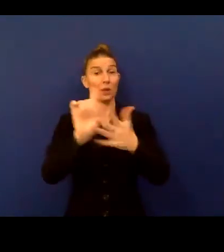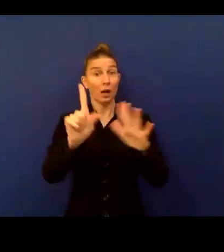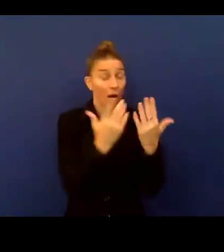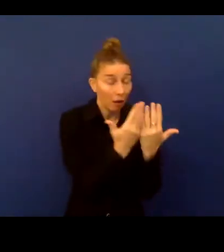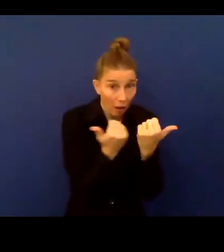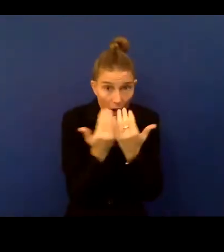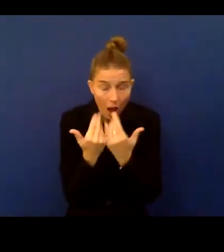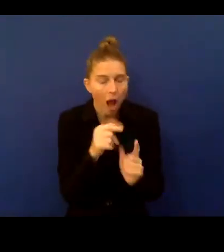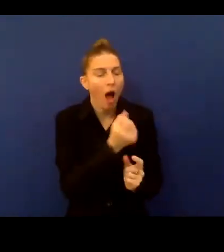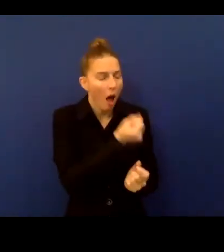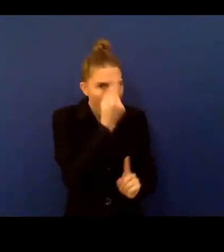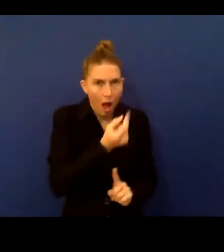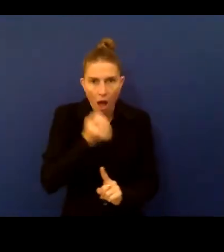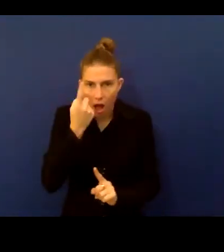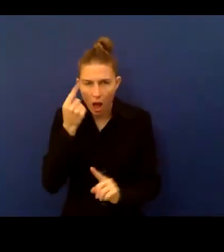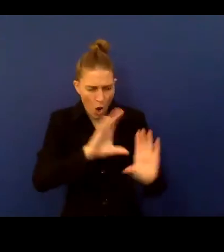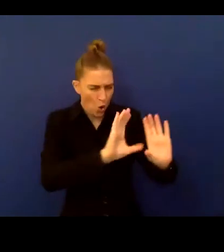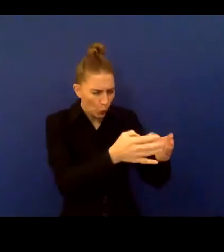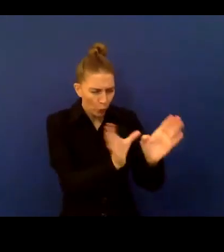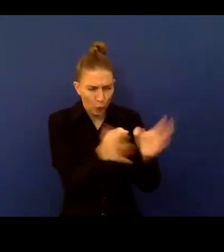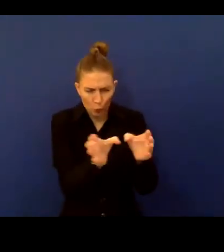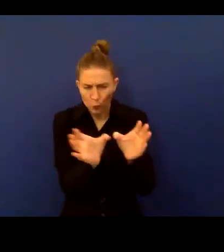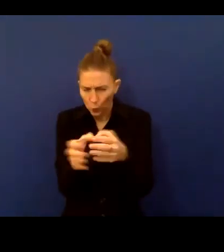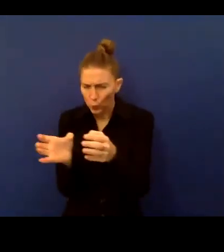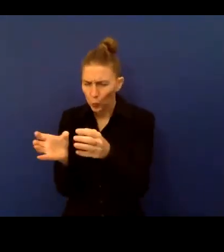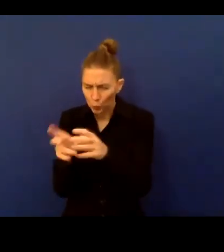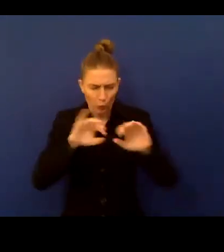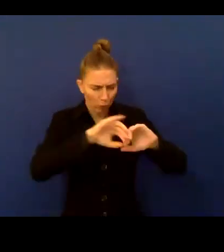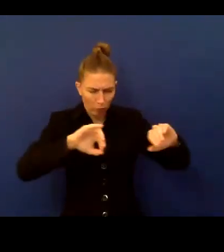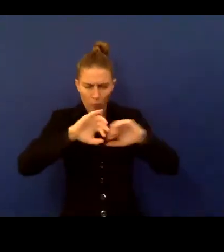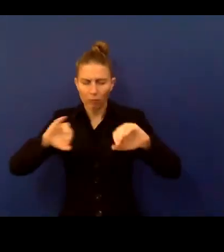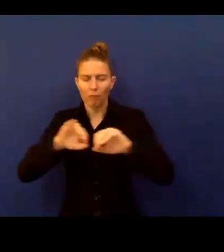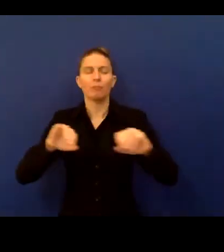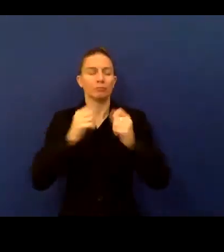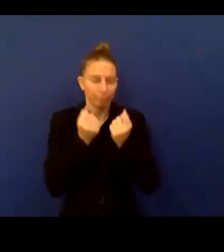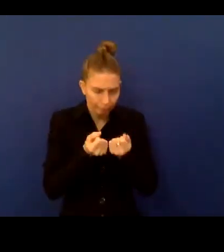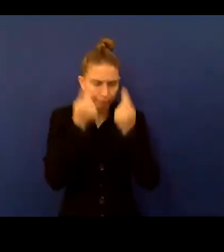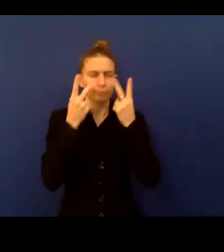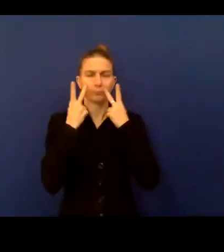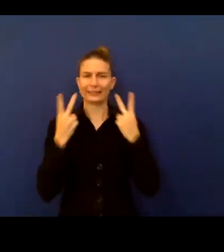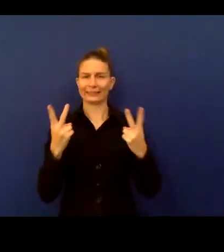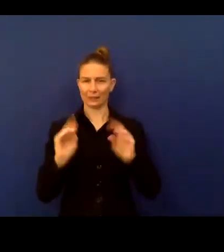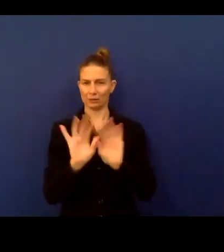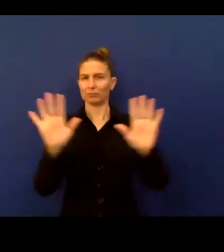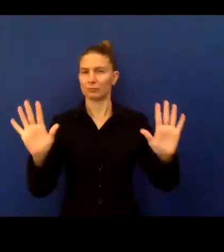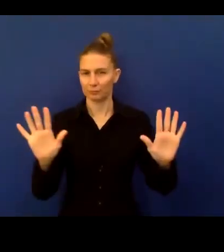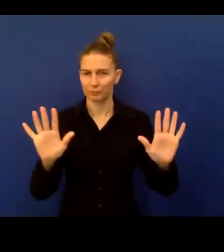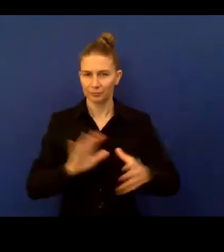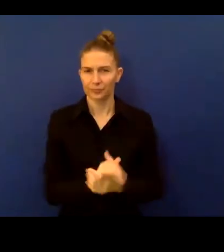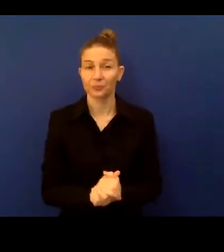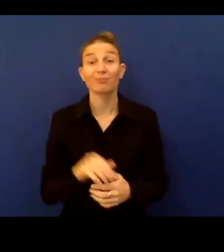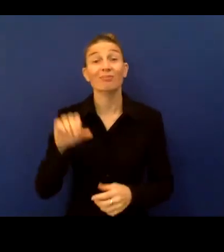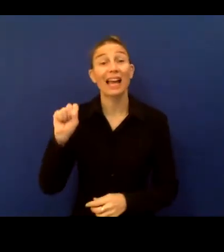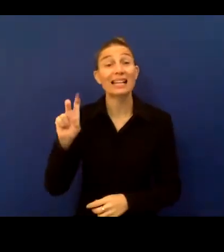are doing. And I think it's fair to say that the sustainable development goals and more